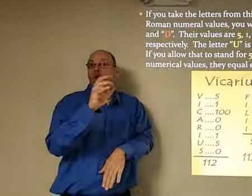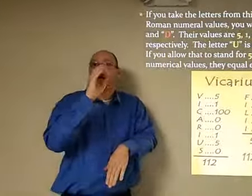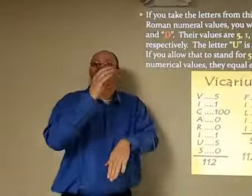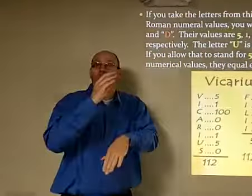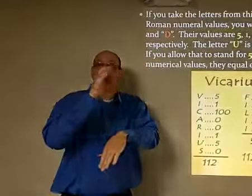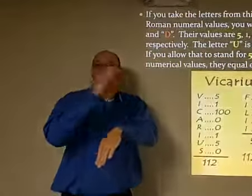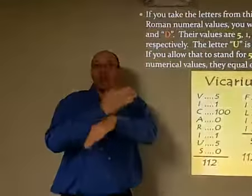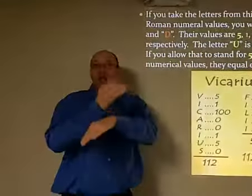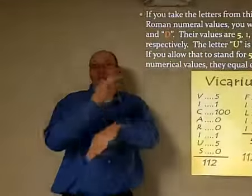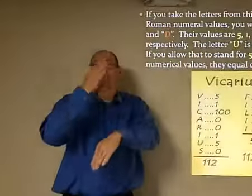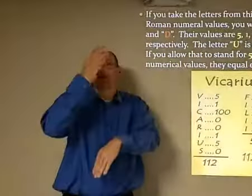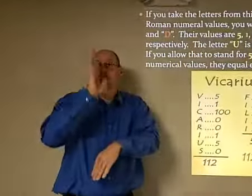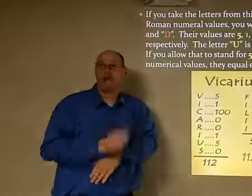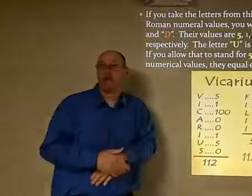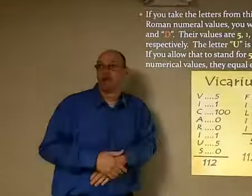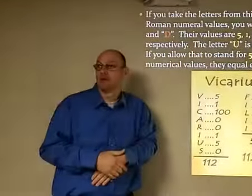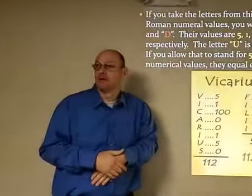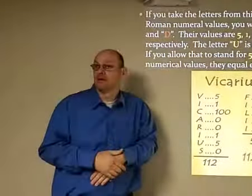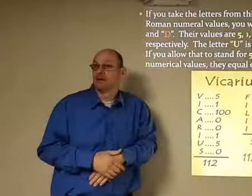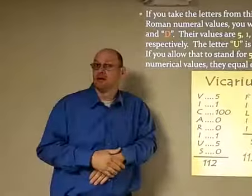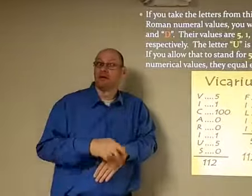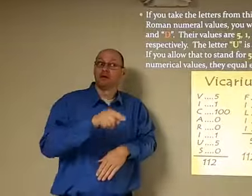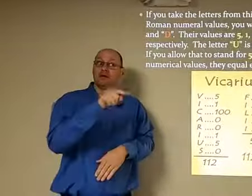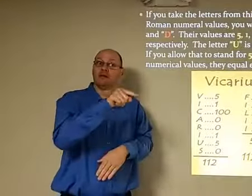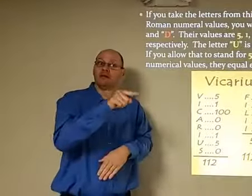his name is already there it's just the son of God